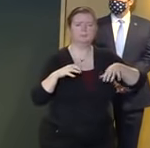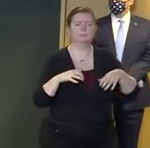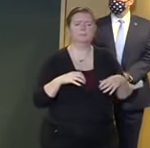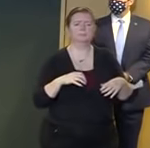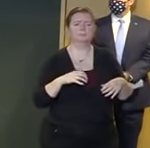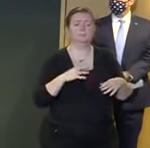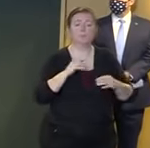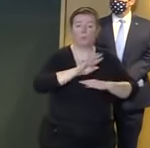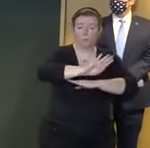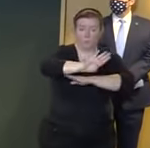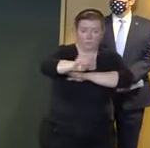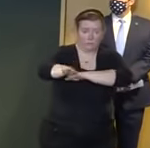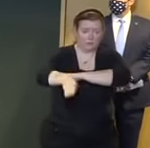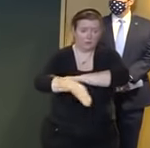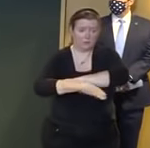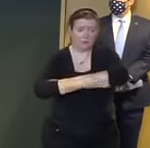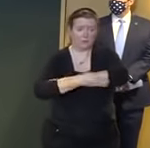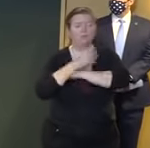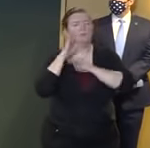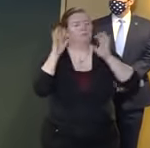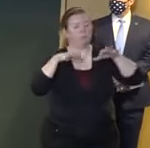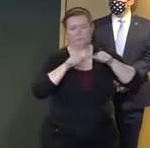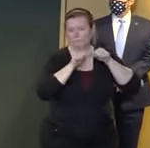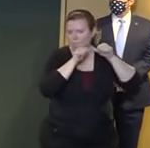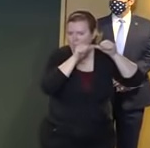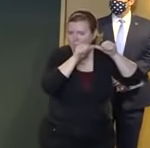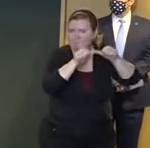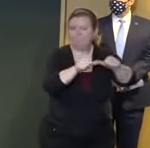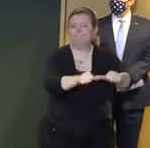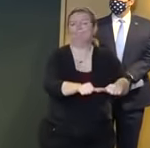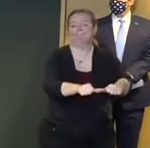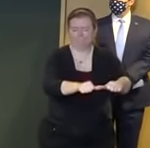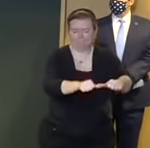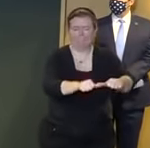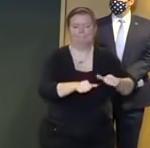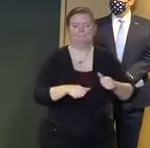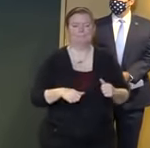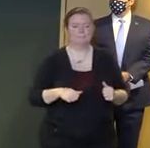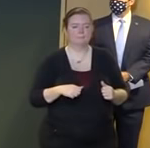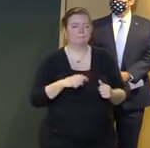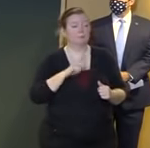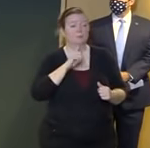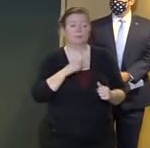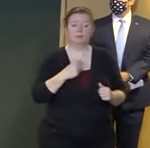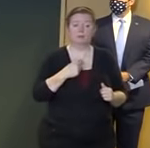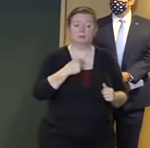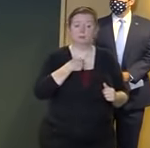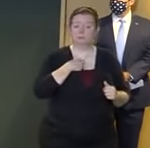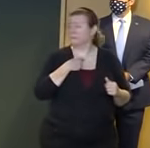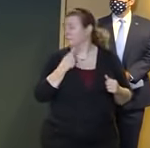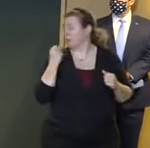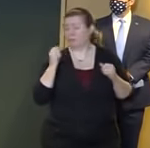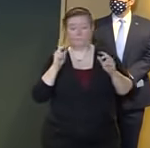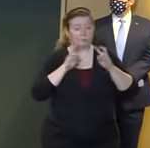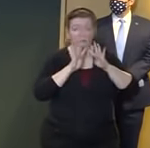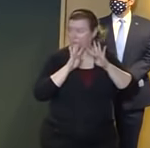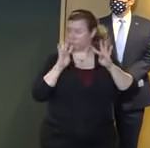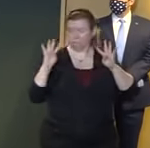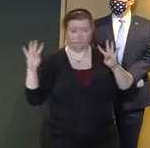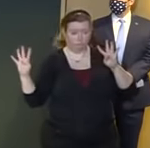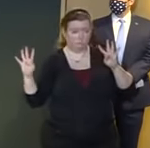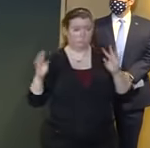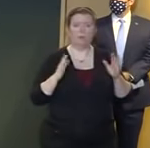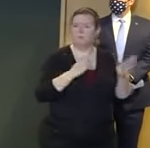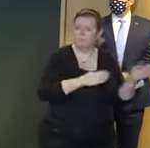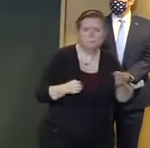tonight all of us up here and many more behind the scenes have been preparing for this storm since yesterday multiple state